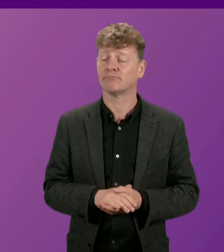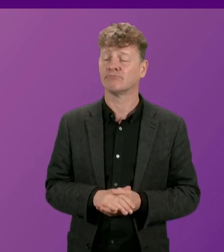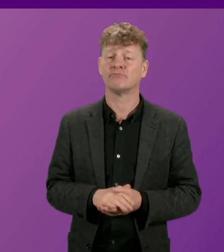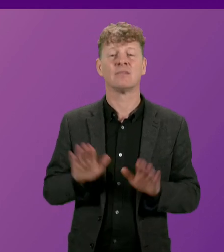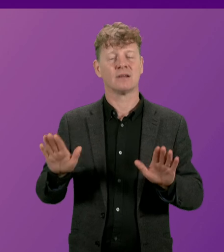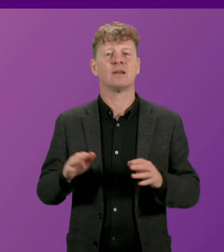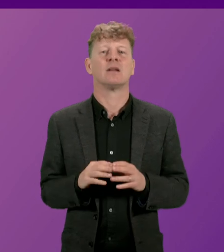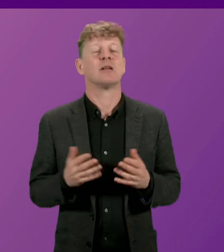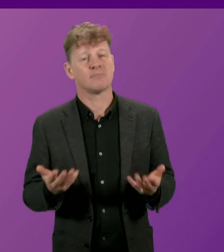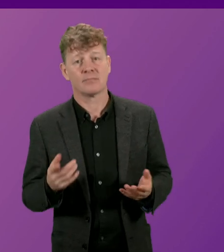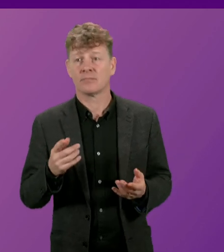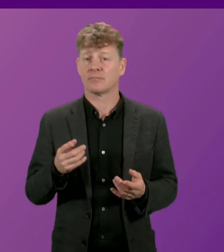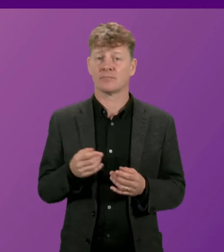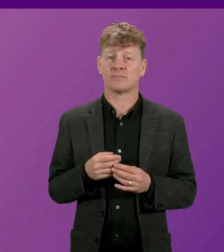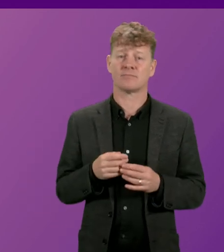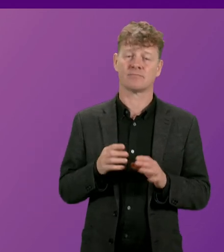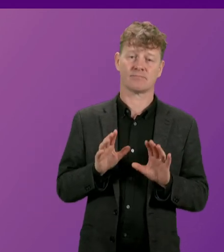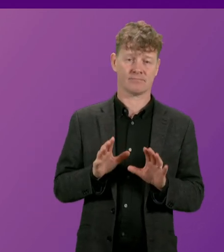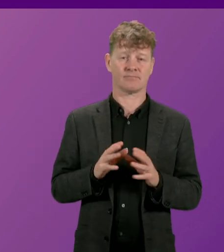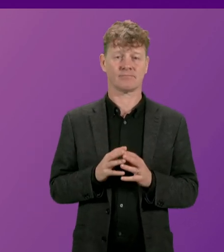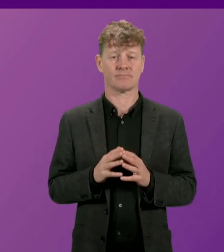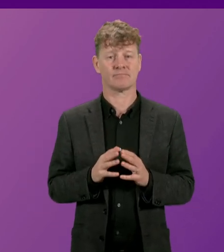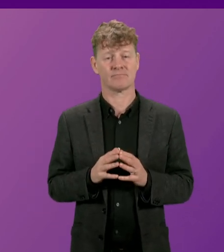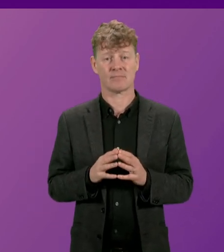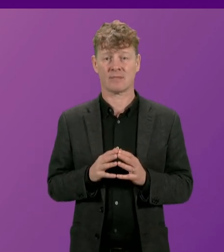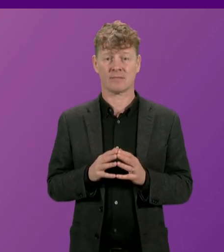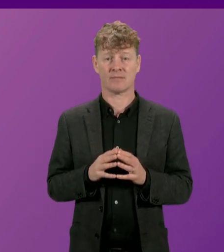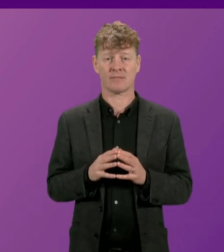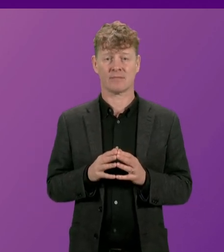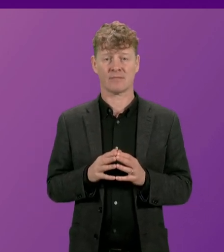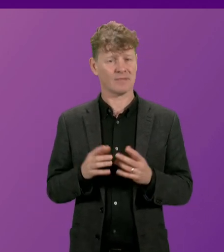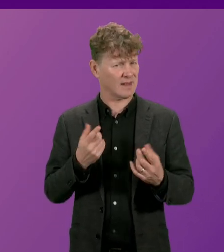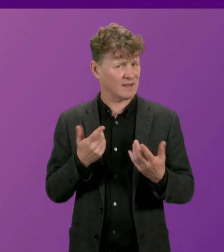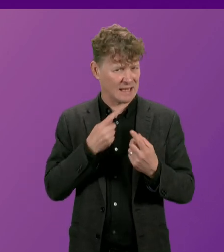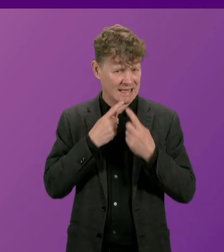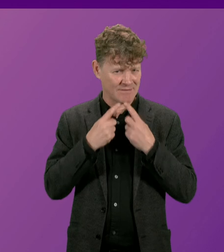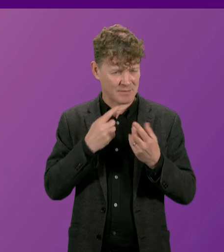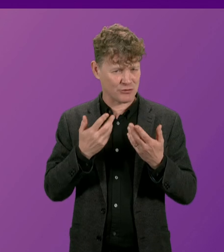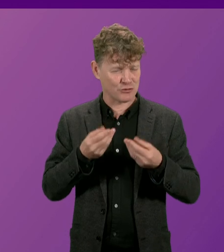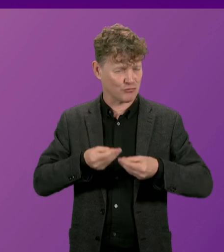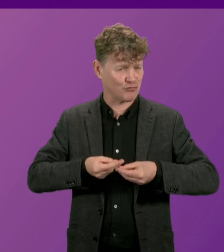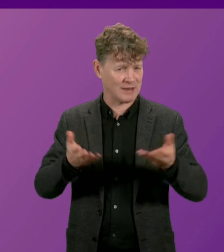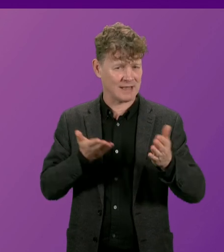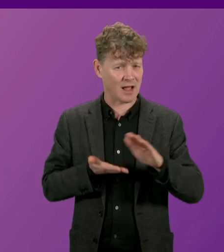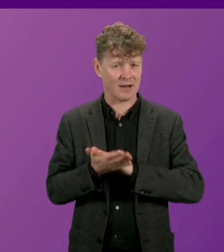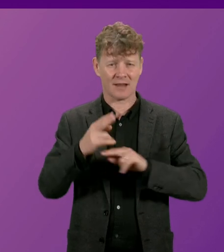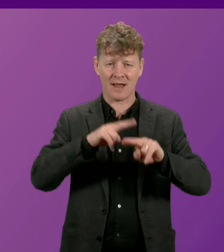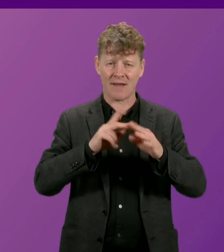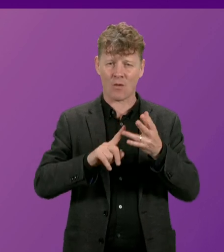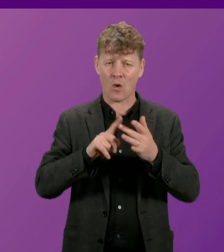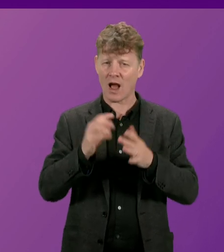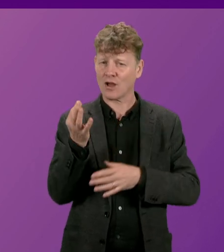President Officer, there was information released under Freedom of Information Requests